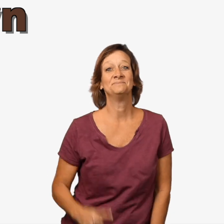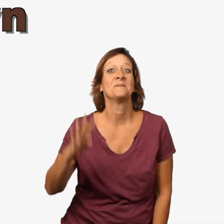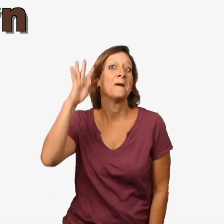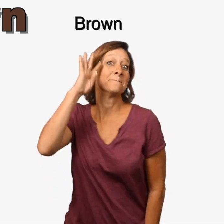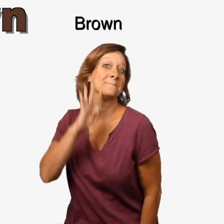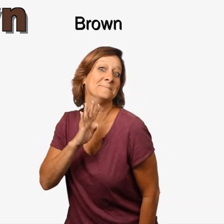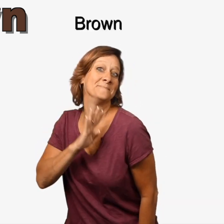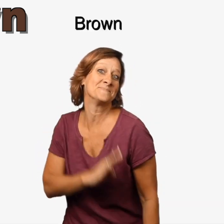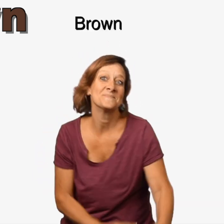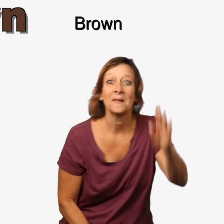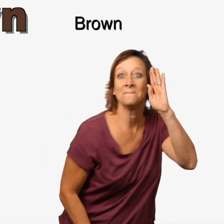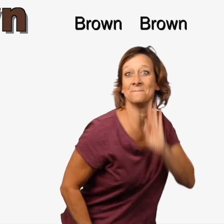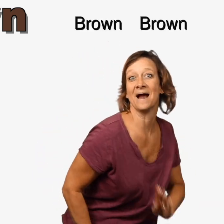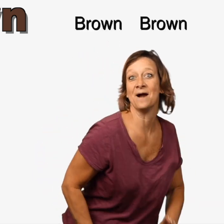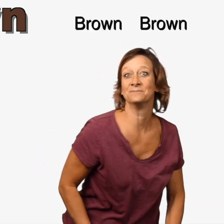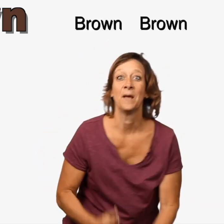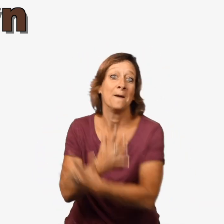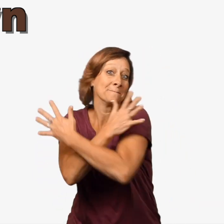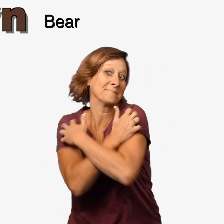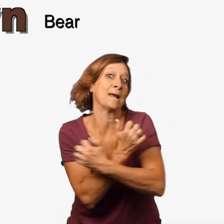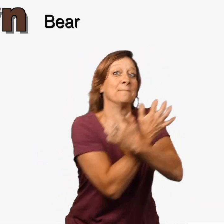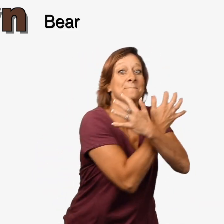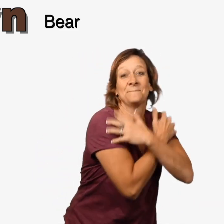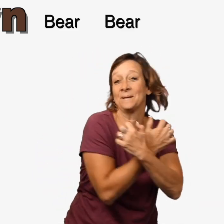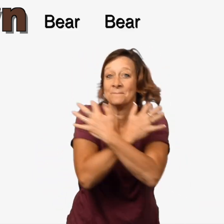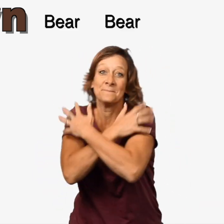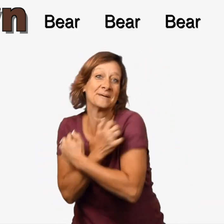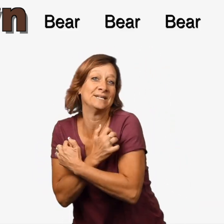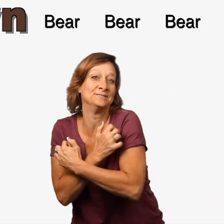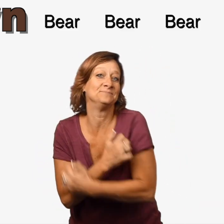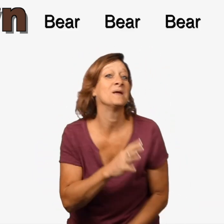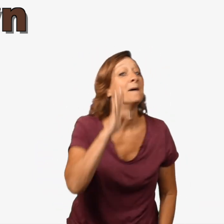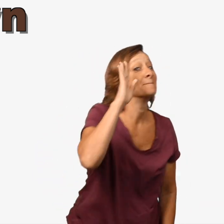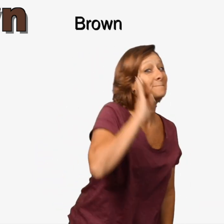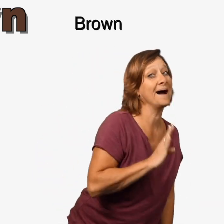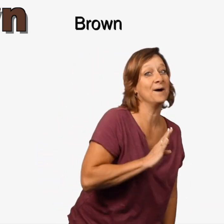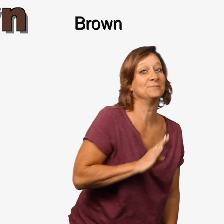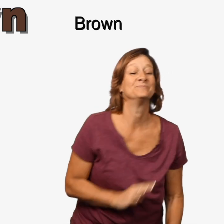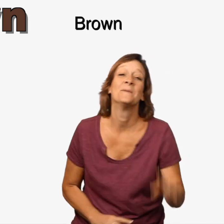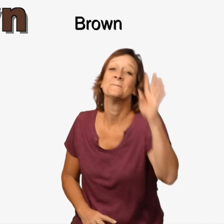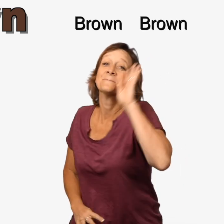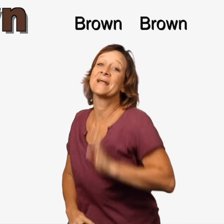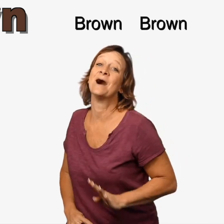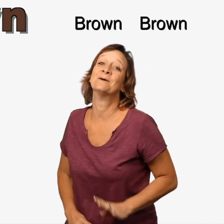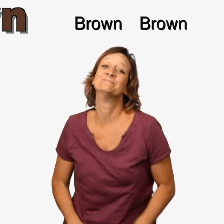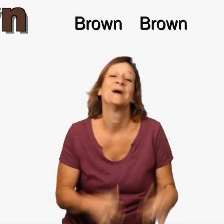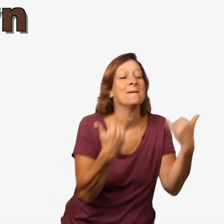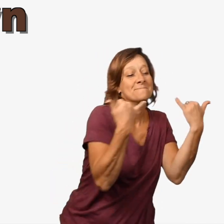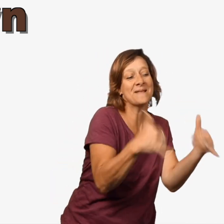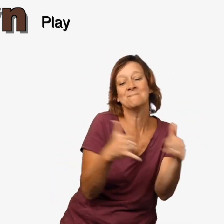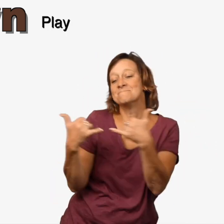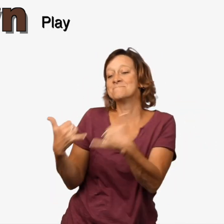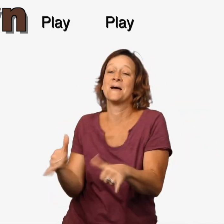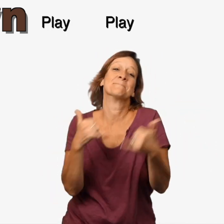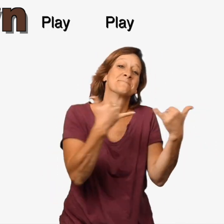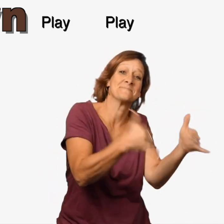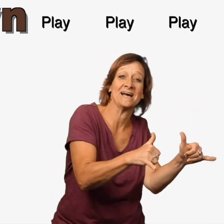Brown, brown. Bear, bear, bear. Brown, brown. Play, play, play.